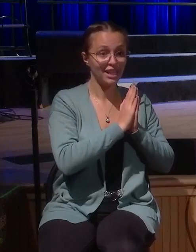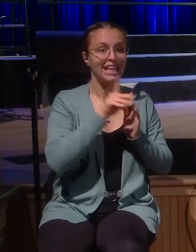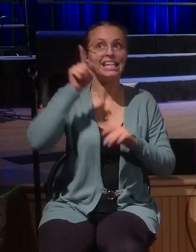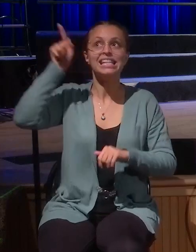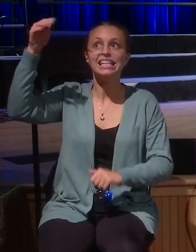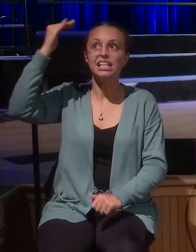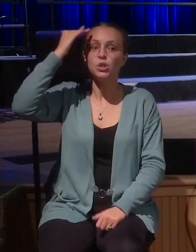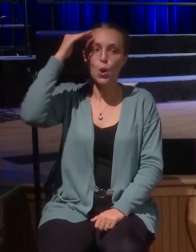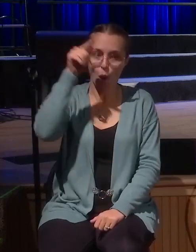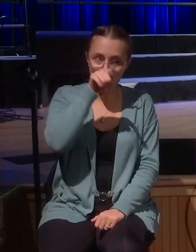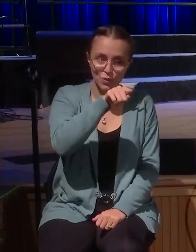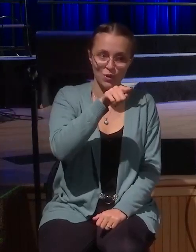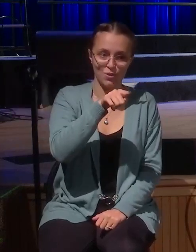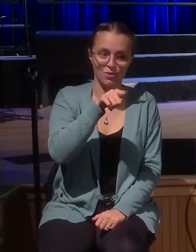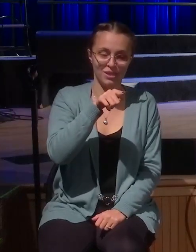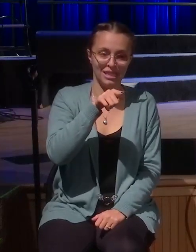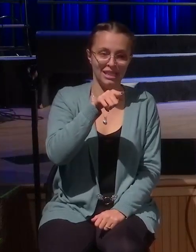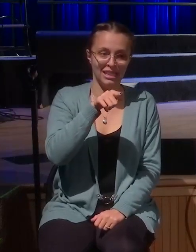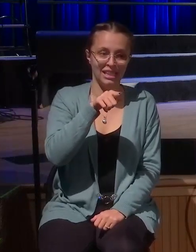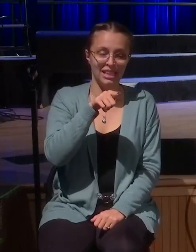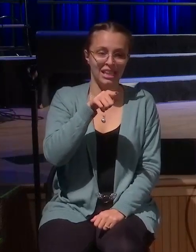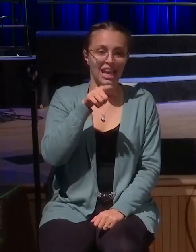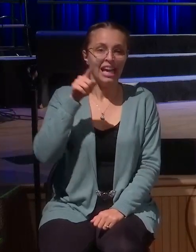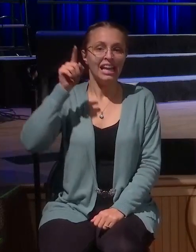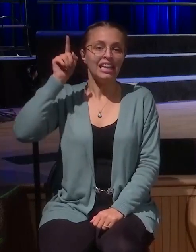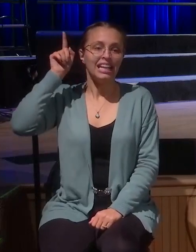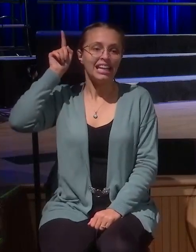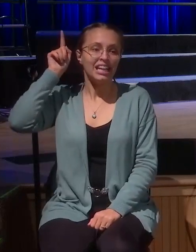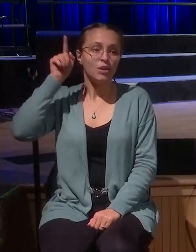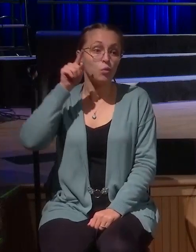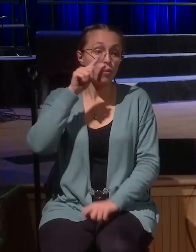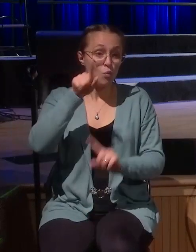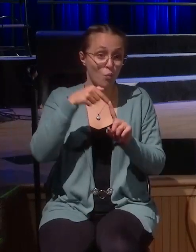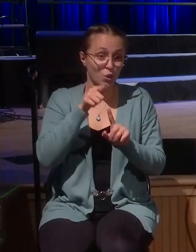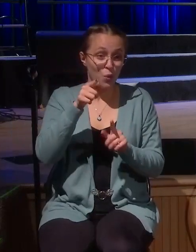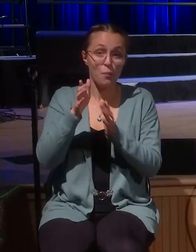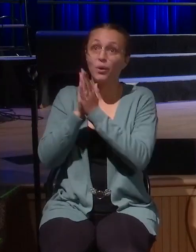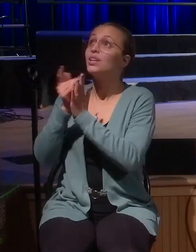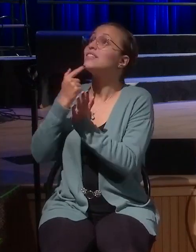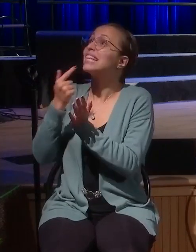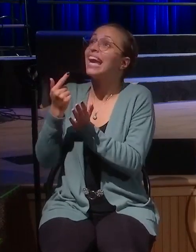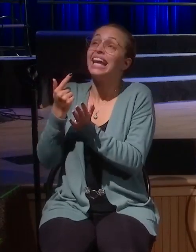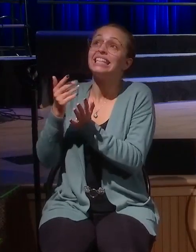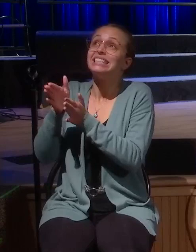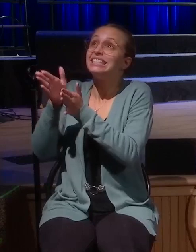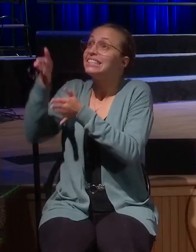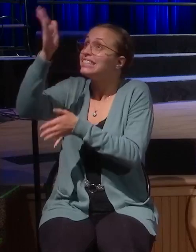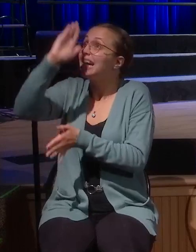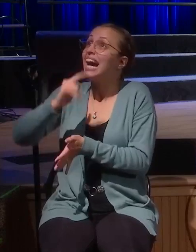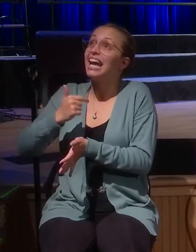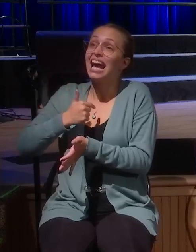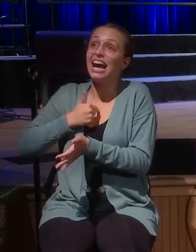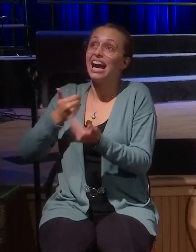when you pray to him, you say, God, I've got this huge thing that I want in my life, this thing that needs to change health or